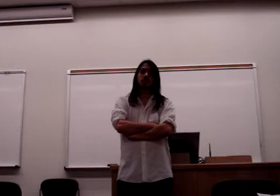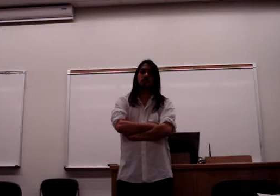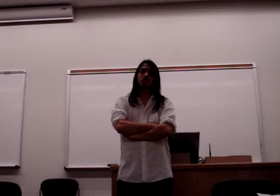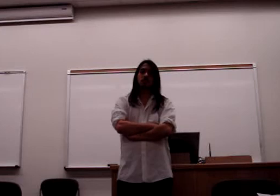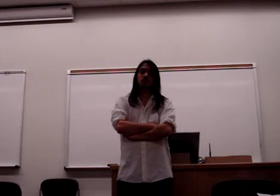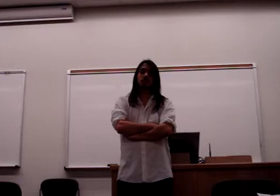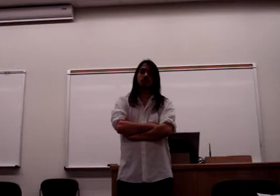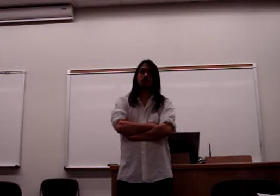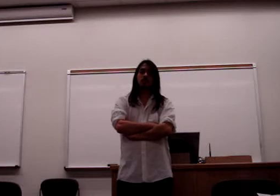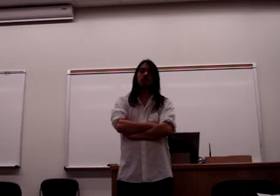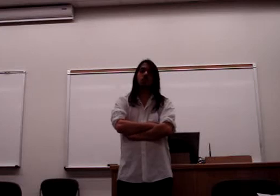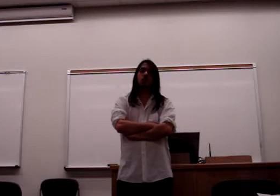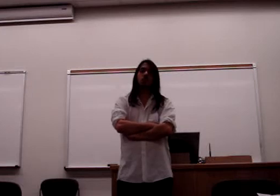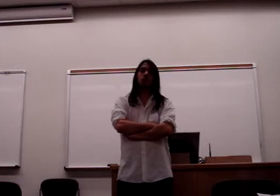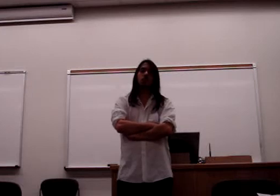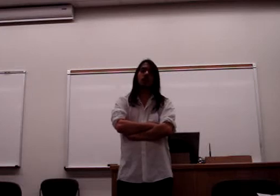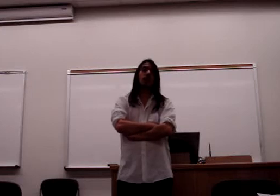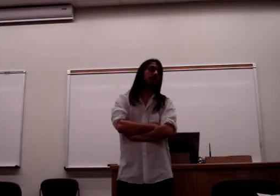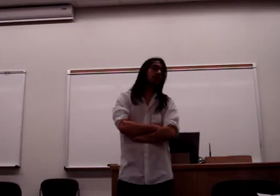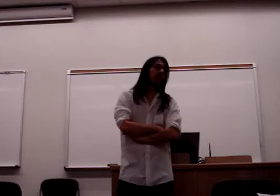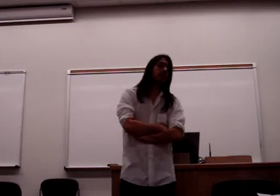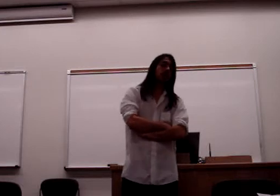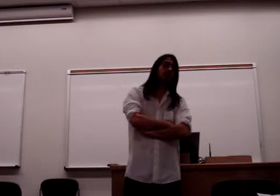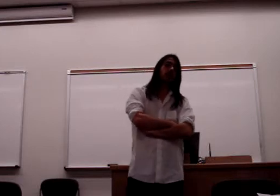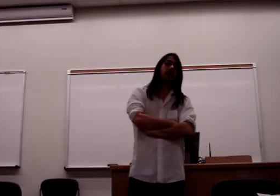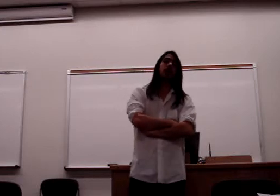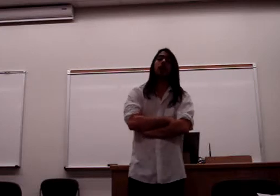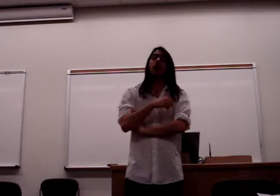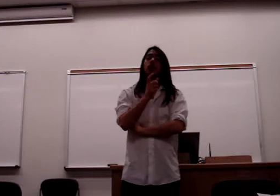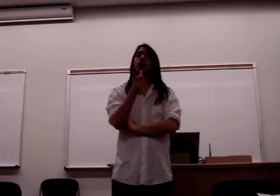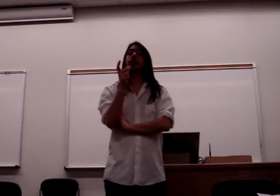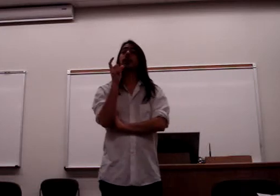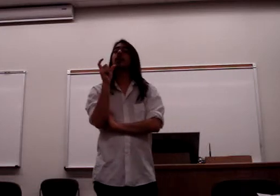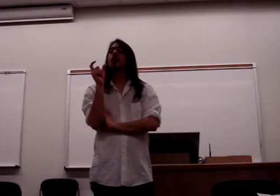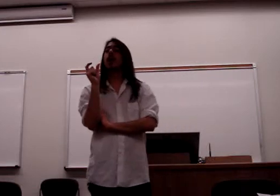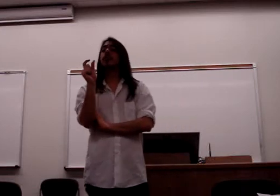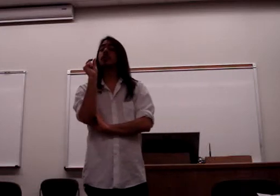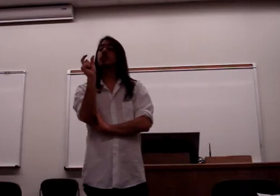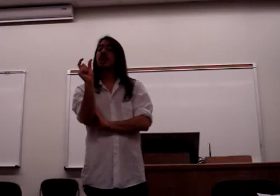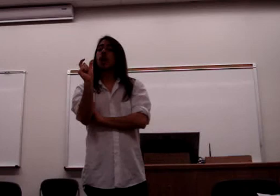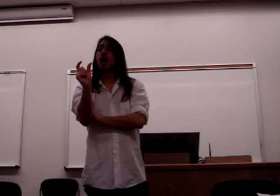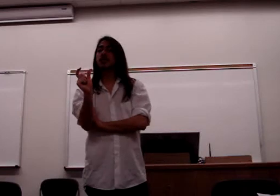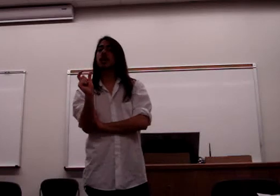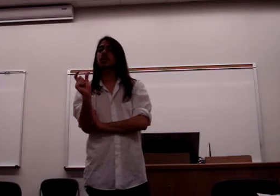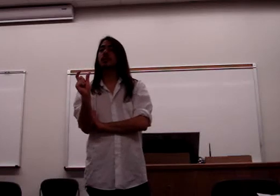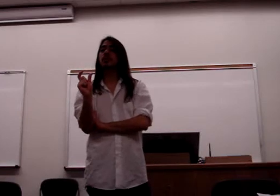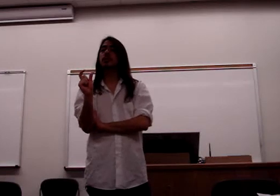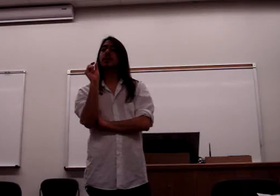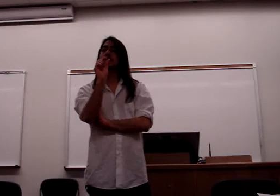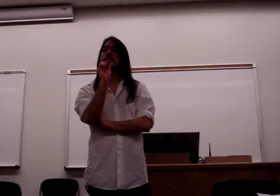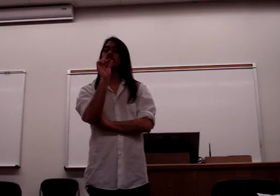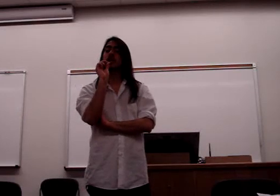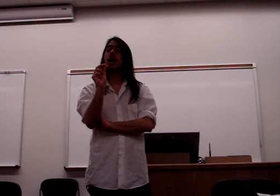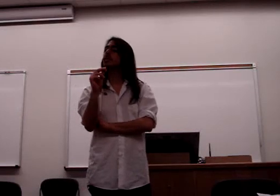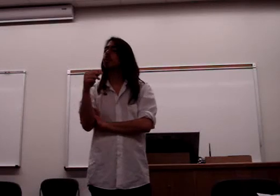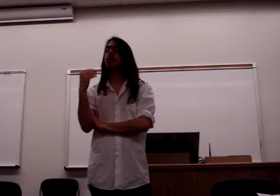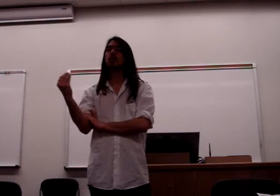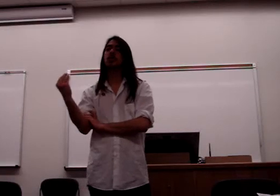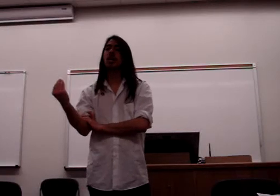what is purity, as such? There's nothing really... If I may interject real quick here. I'll real quick here. This would be a non-subject, because the Nazis don't call to